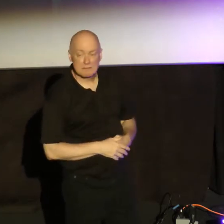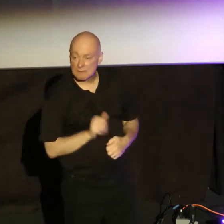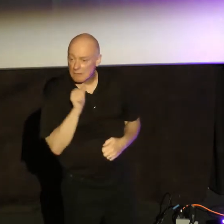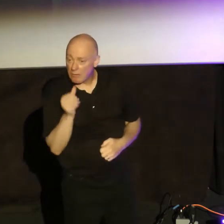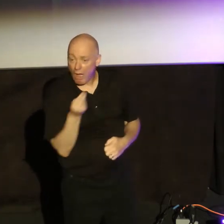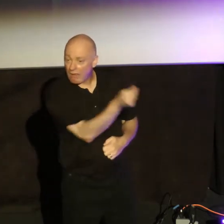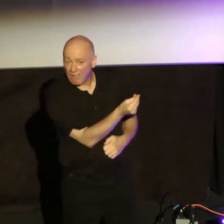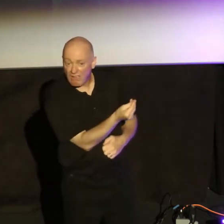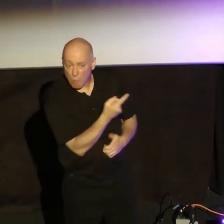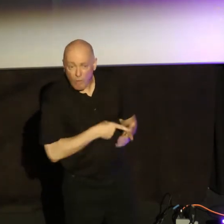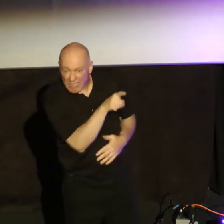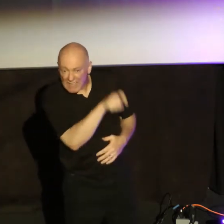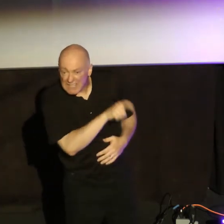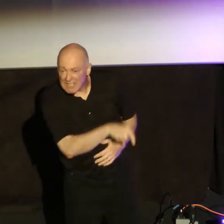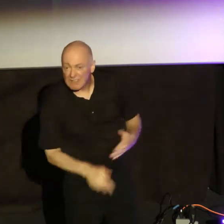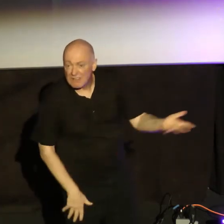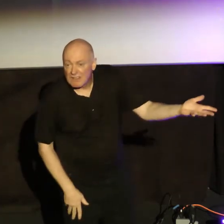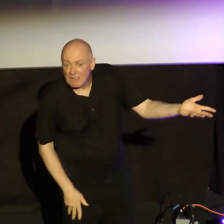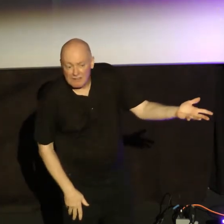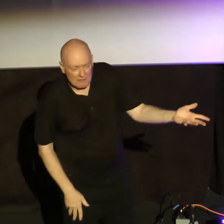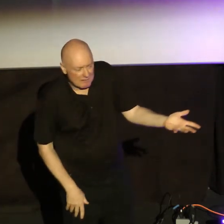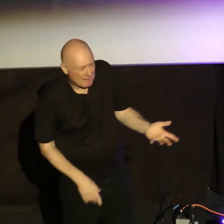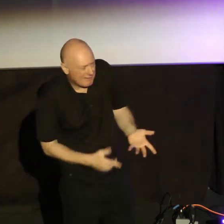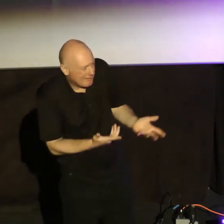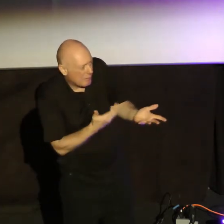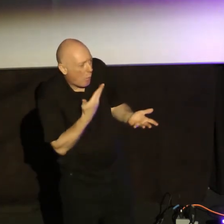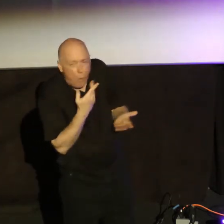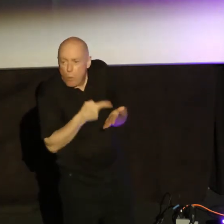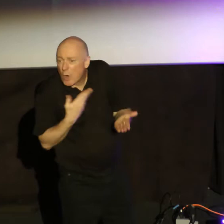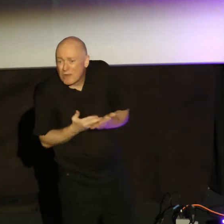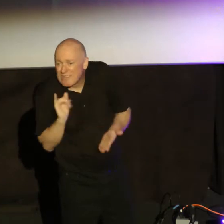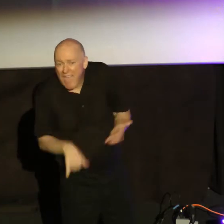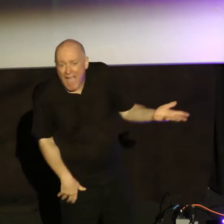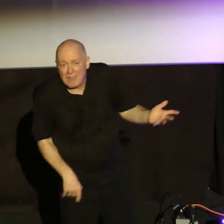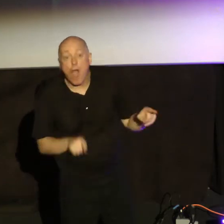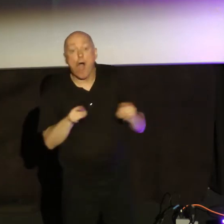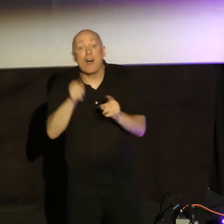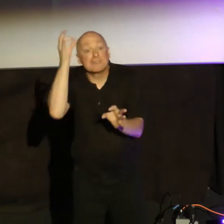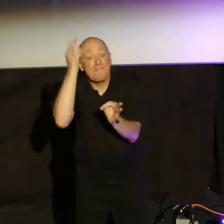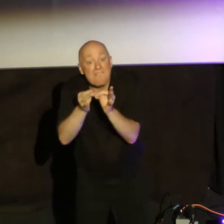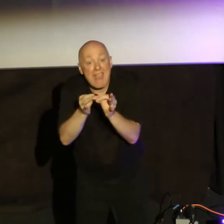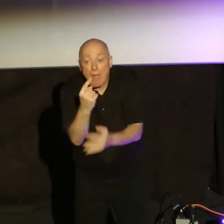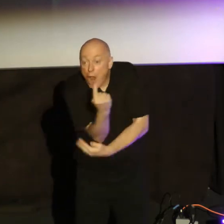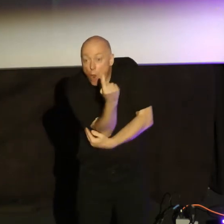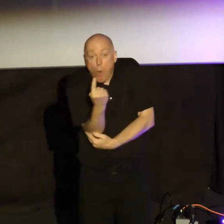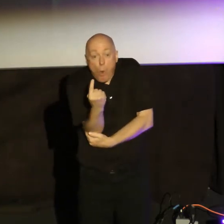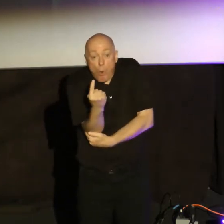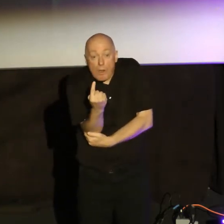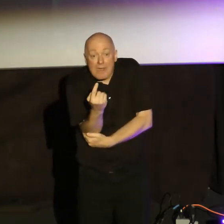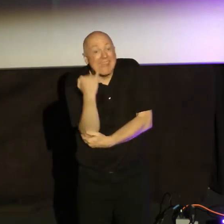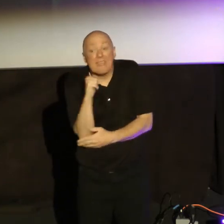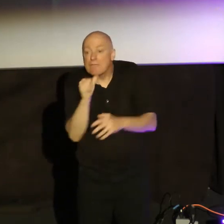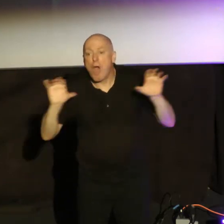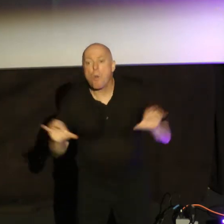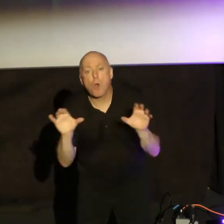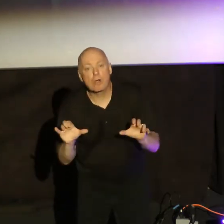the things needed for the body, what good is that? So also faith by itself, if it does not have works, is dead.